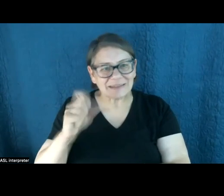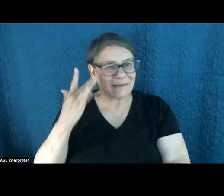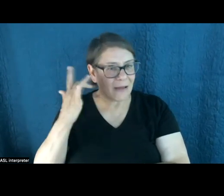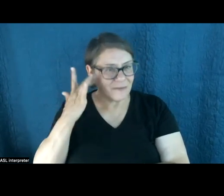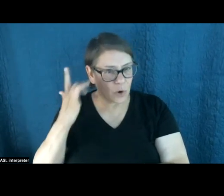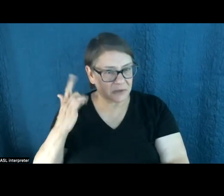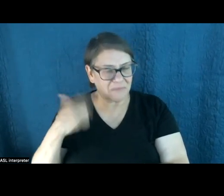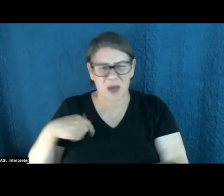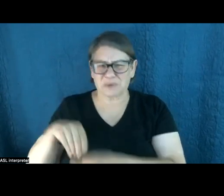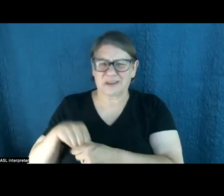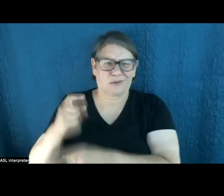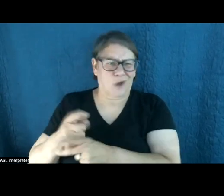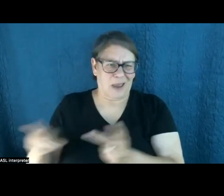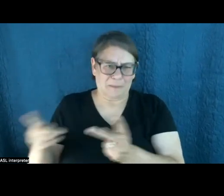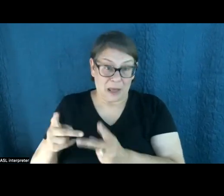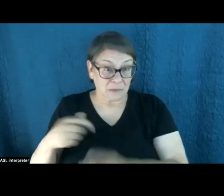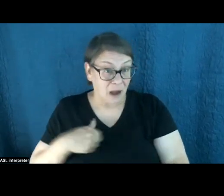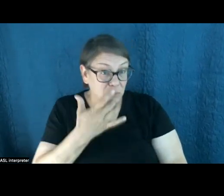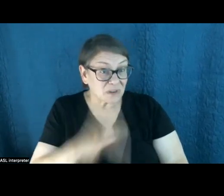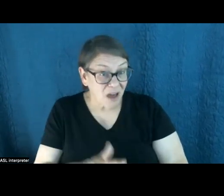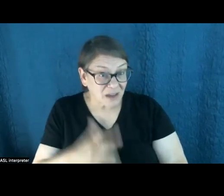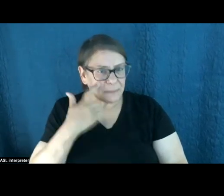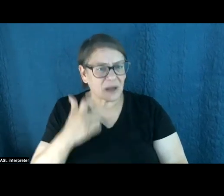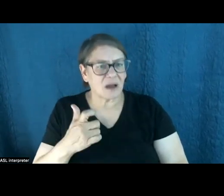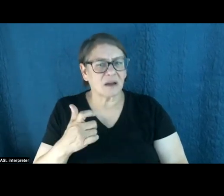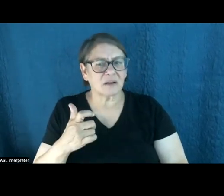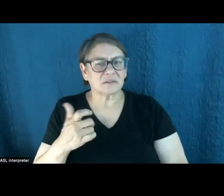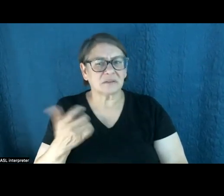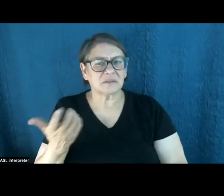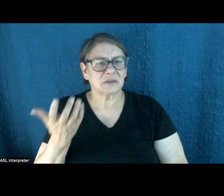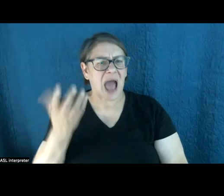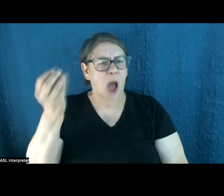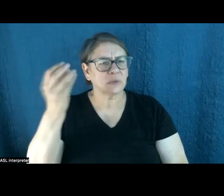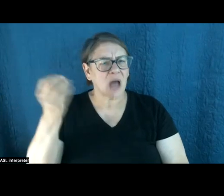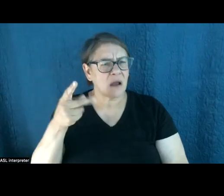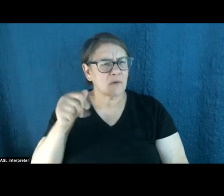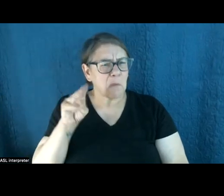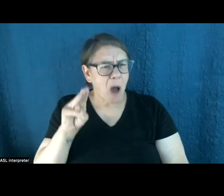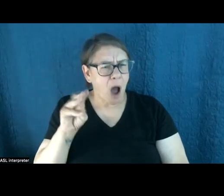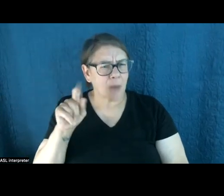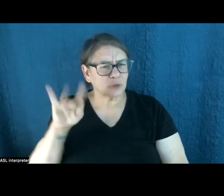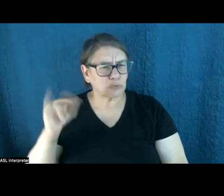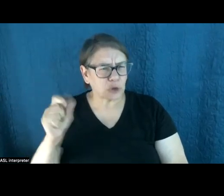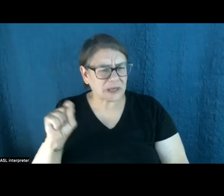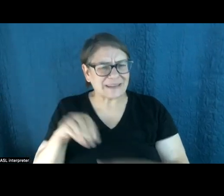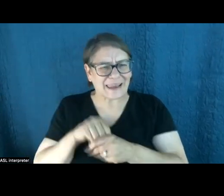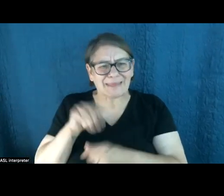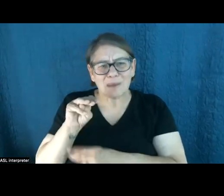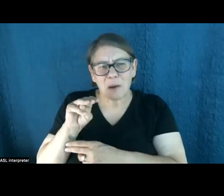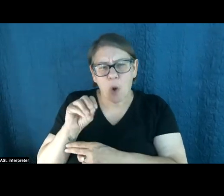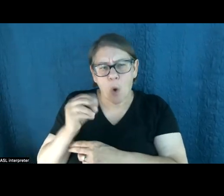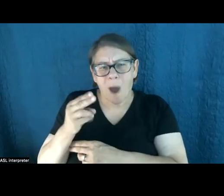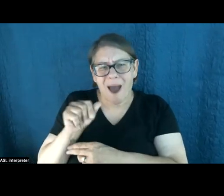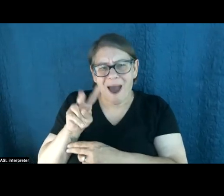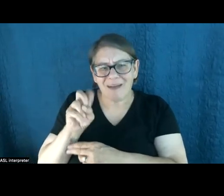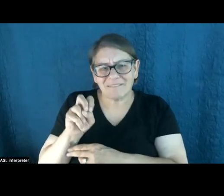right place at the right time. And I was lucky and because it was it was right out there sort of outside of Palm Springs in the Mojave Desert in California, sort of